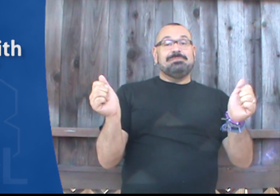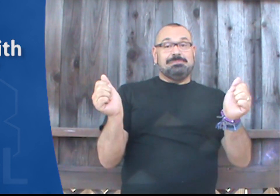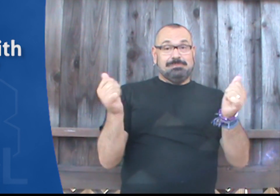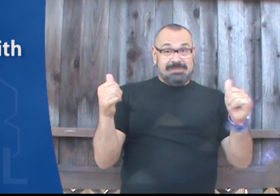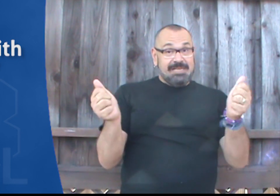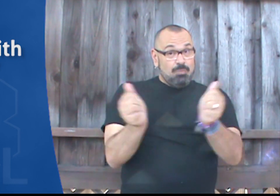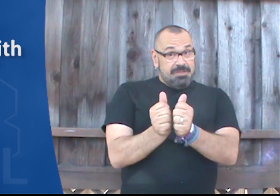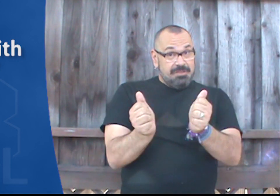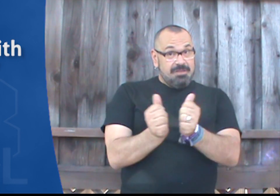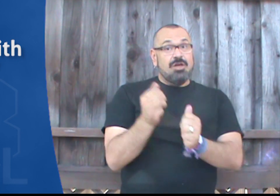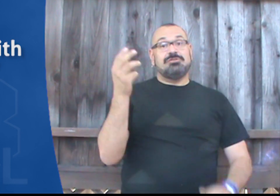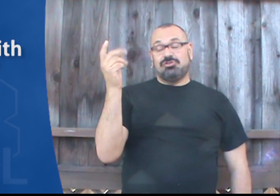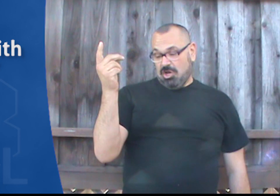Playing with dog.